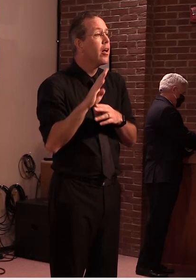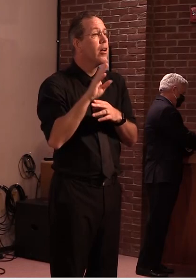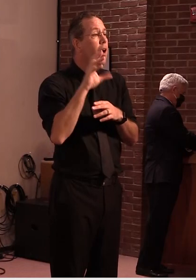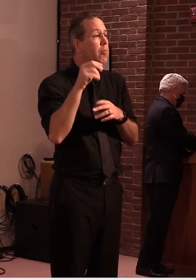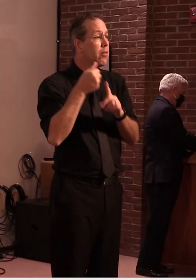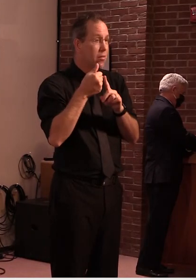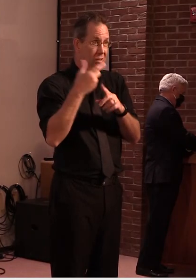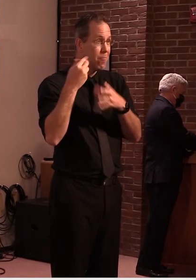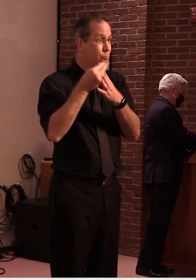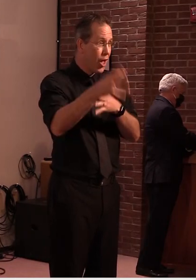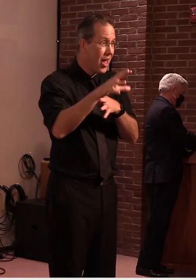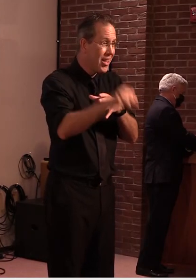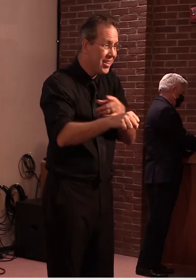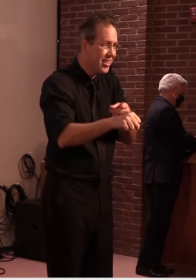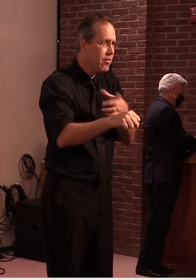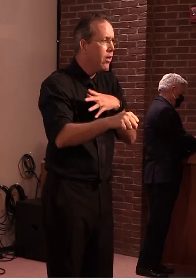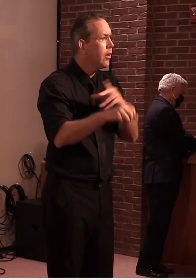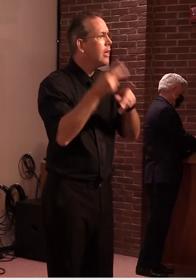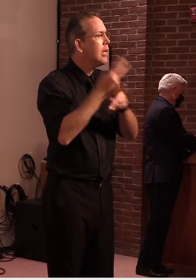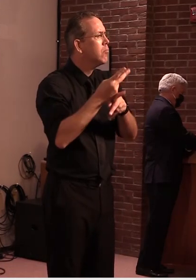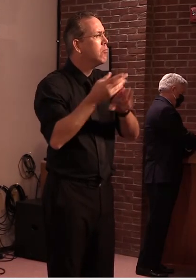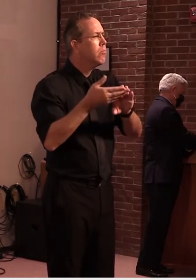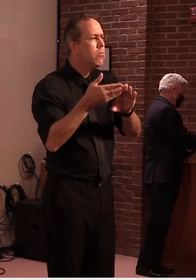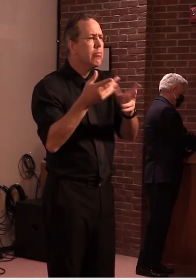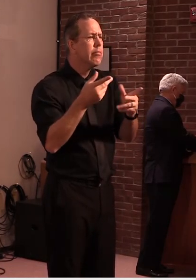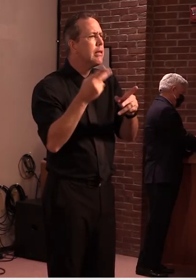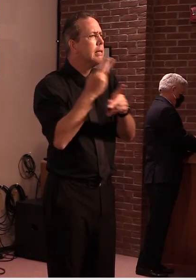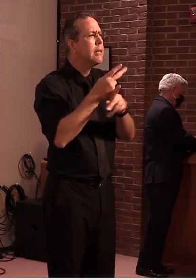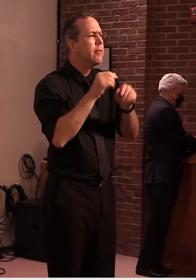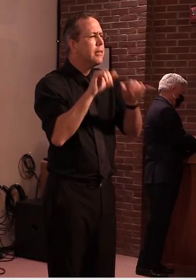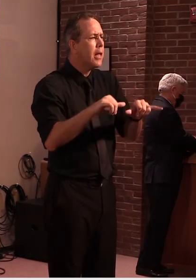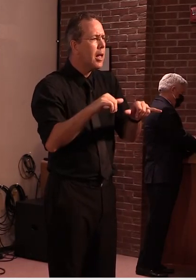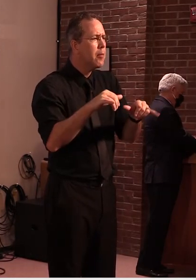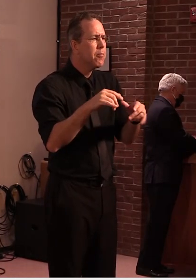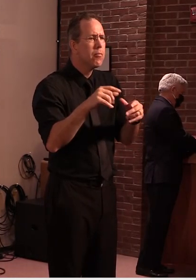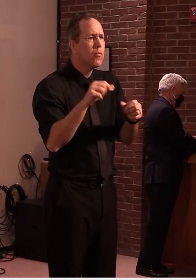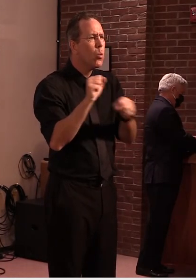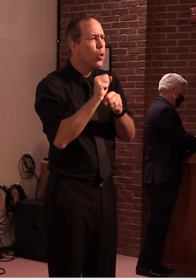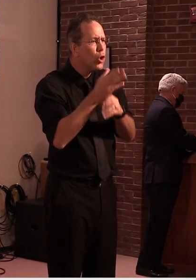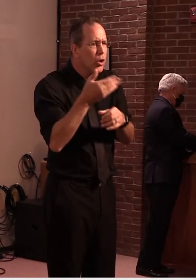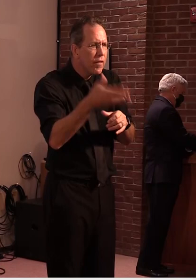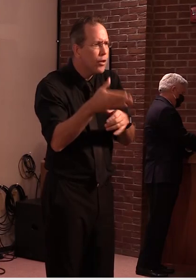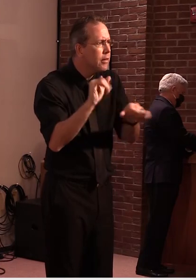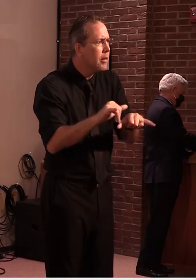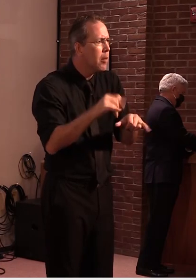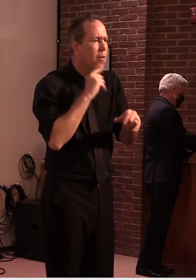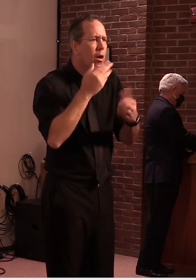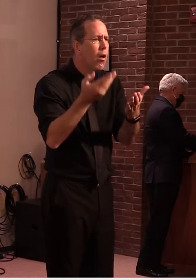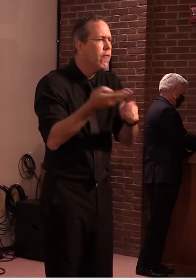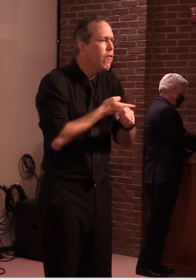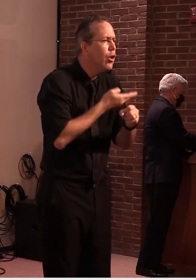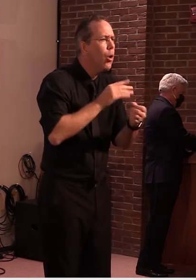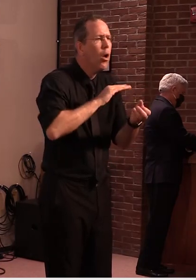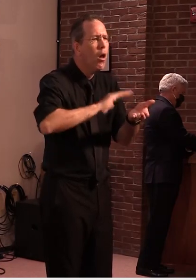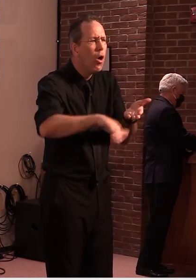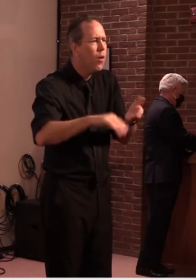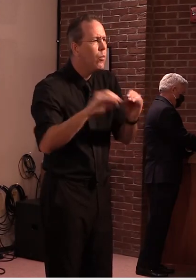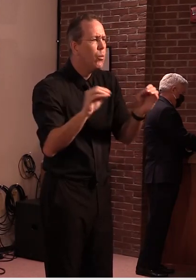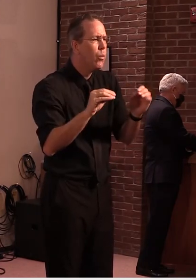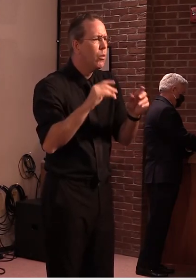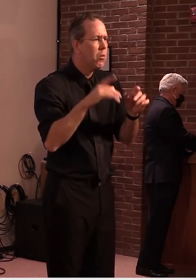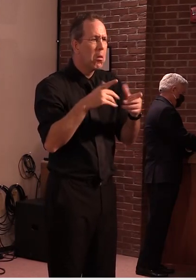is good news they're going to keep the leadership uh staff here uh and they're not uh they're not moving away from vermont so